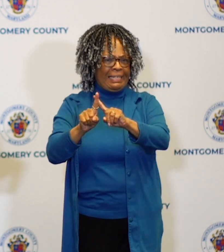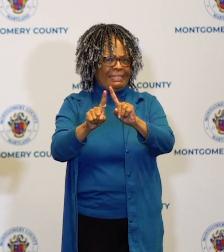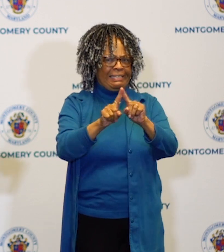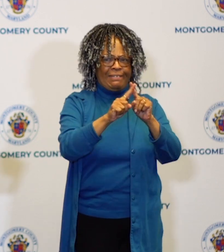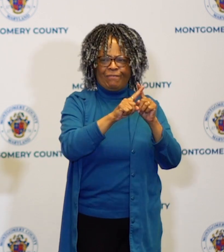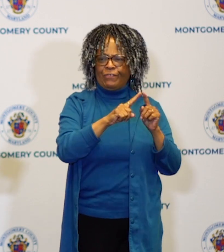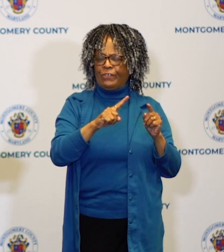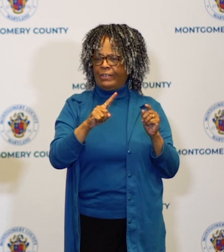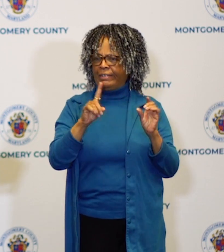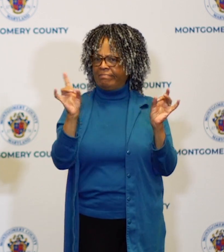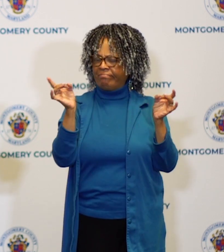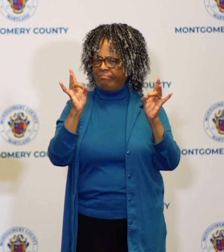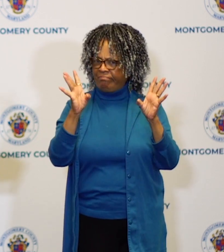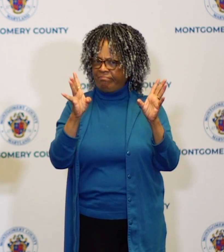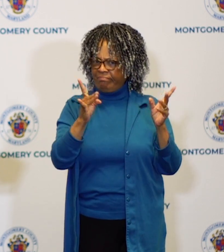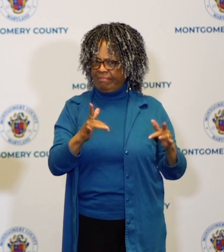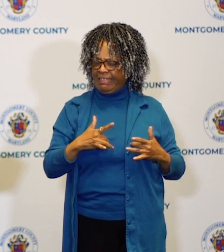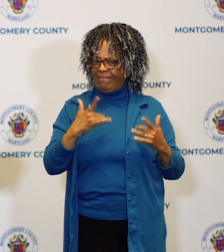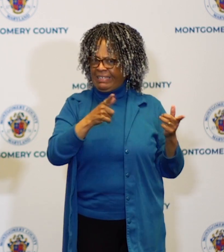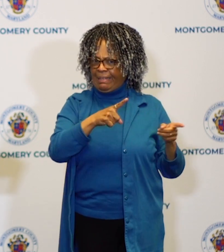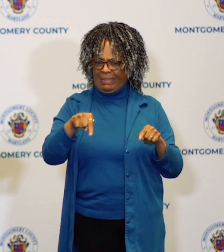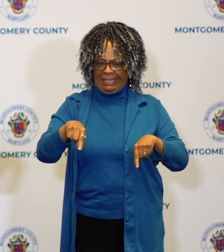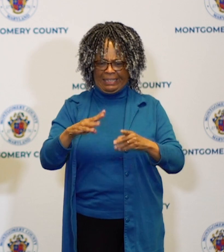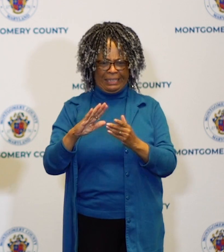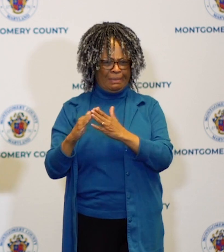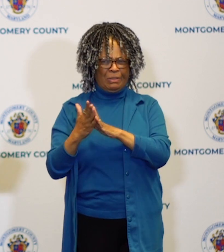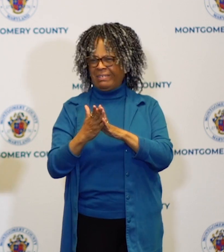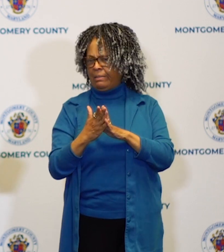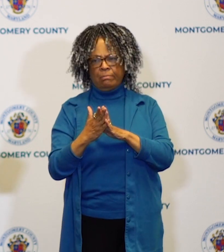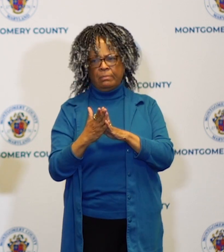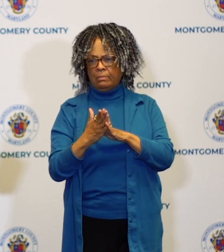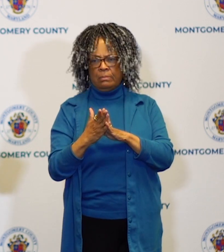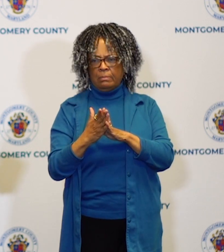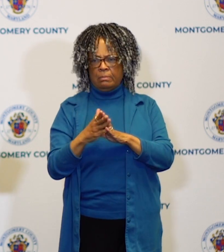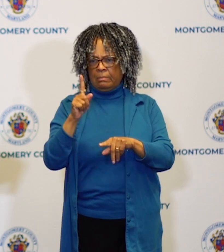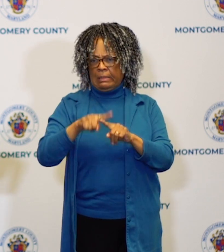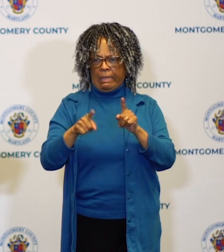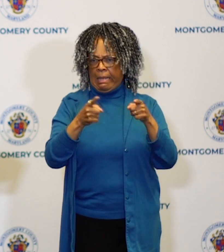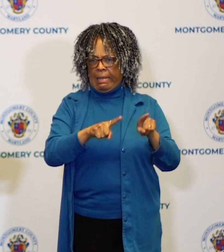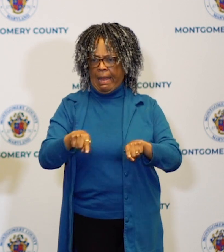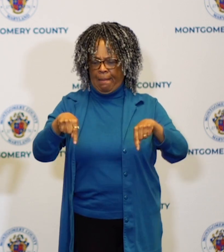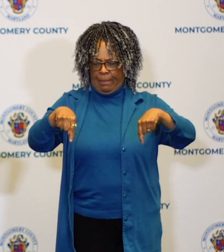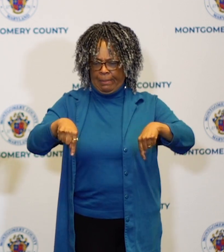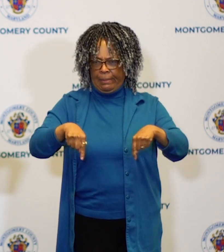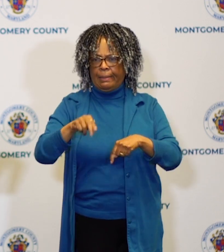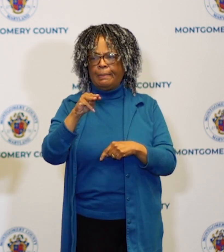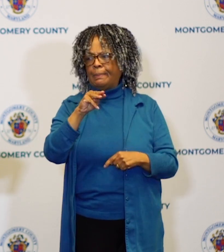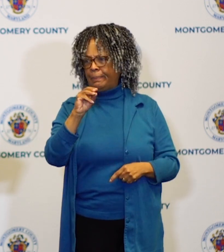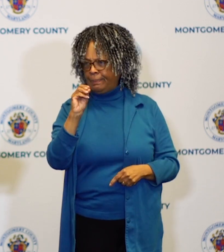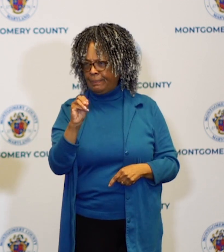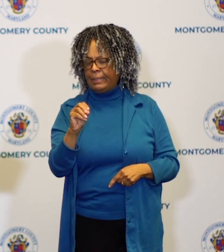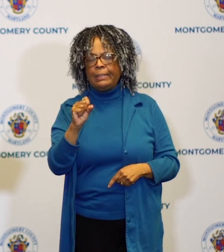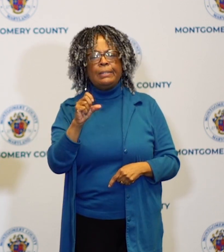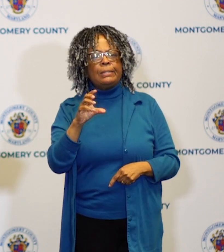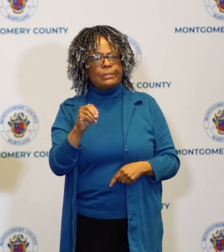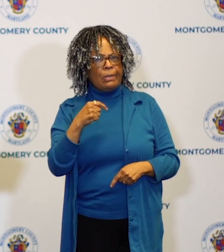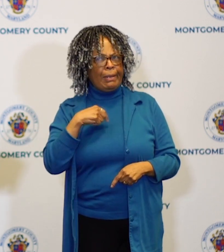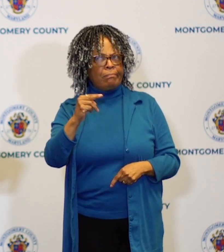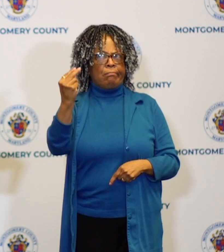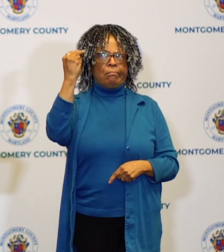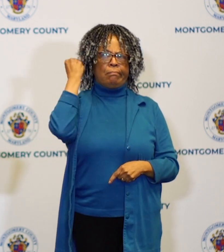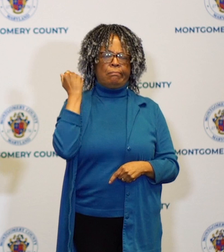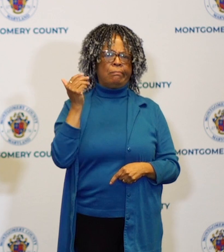community don't have any place here and you know I have to reflect on this because I grew up in the 50s and 60s